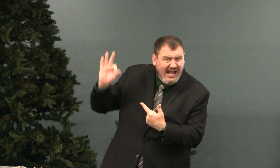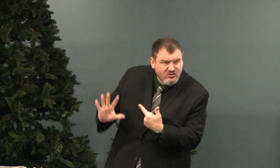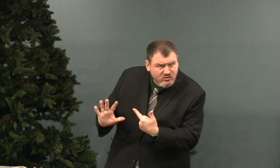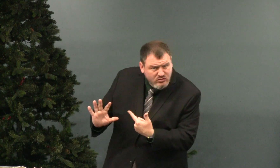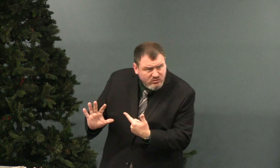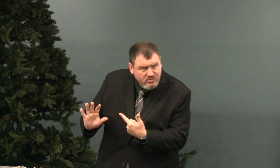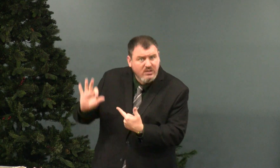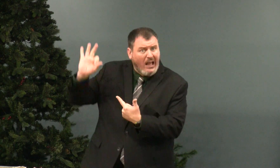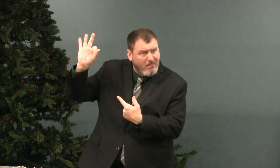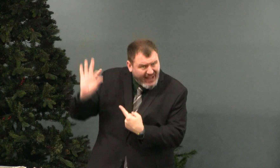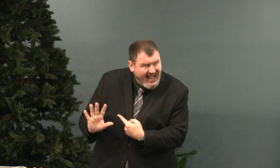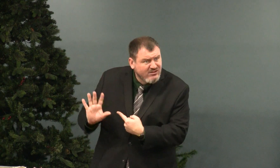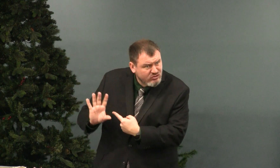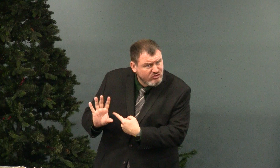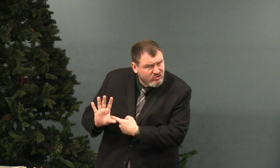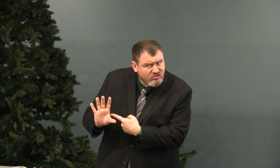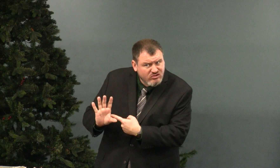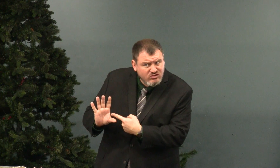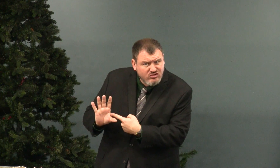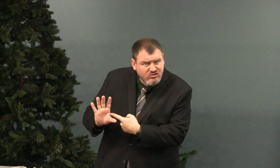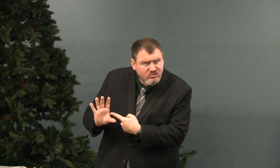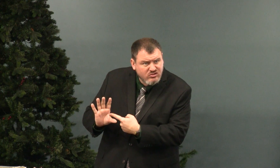And he's a pastor. A pastor.